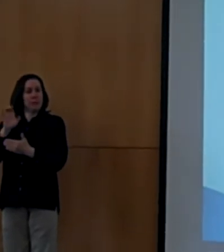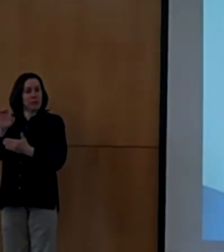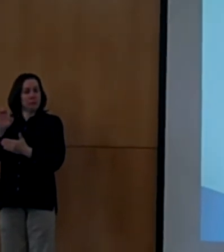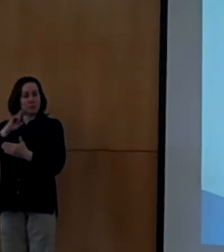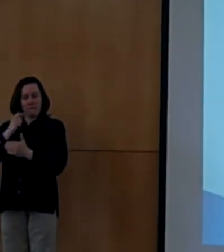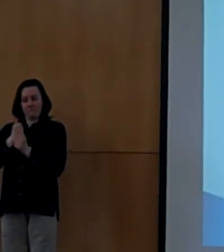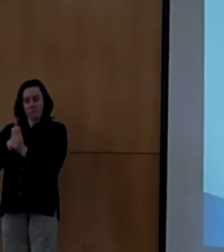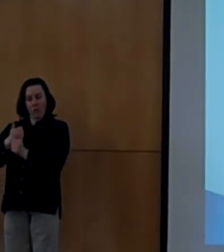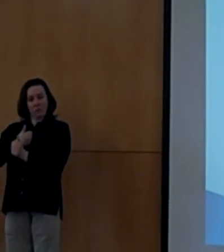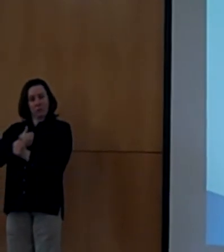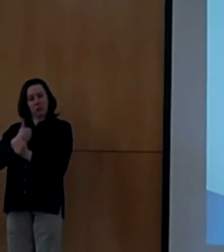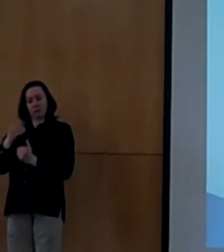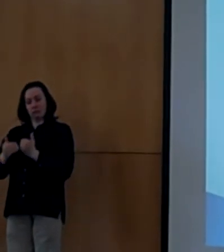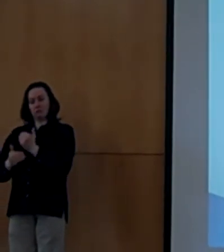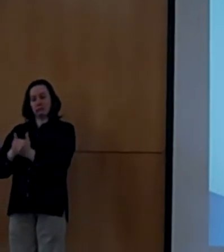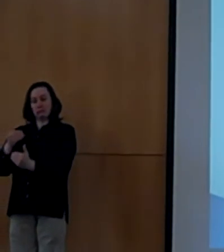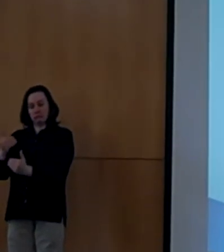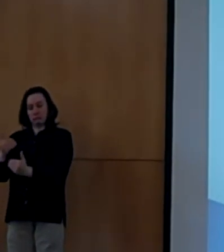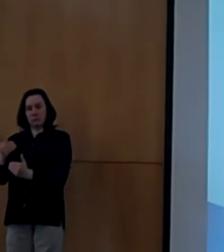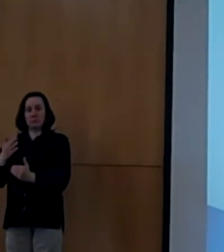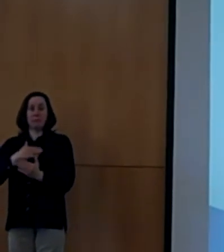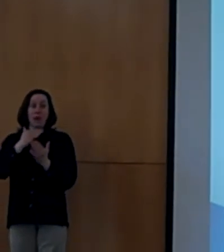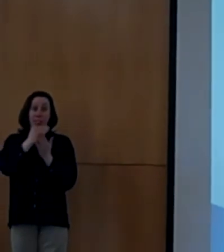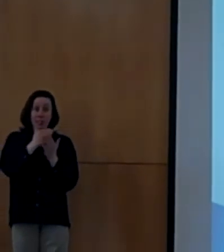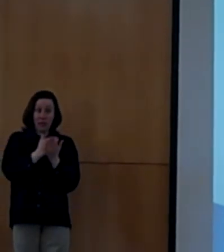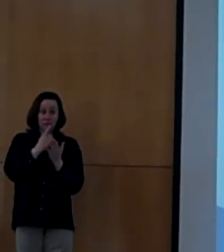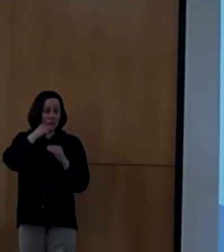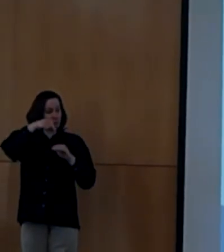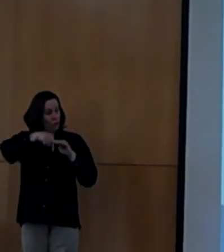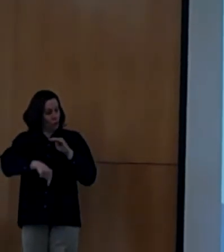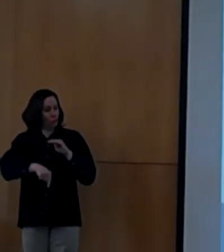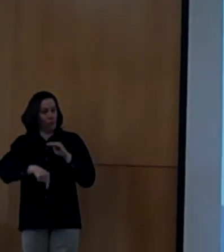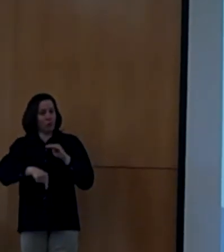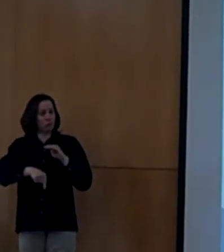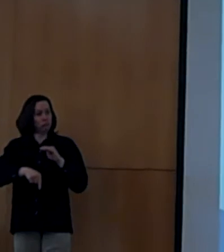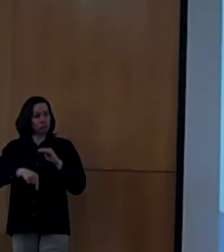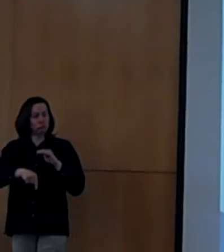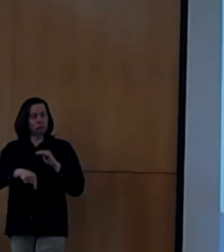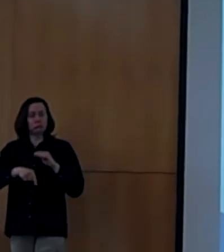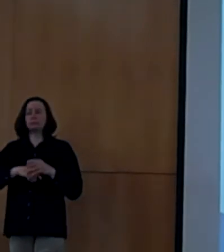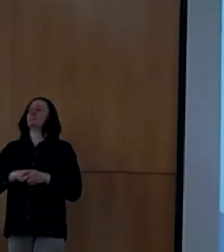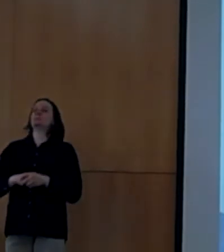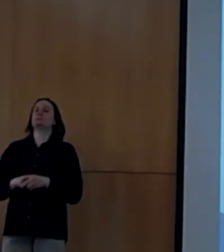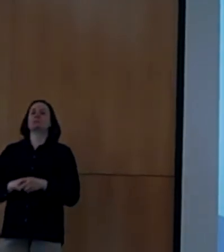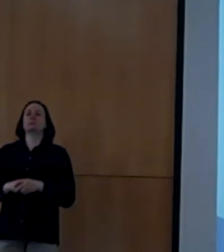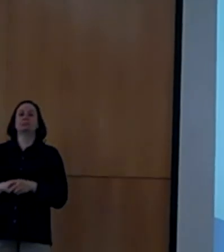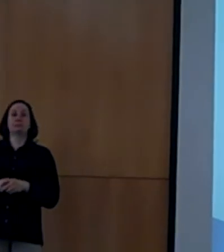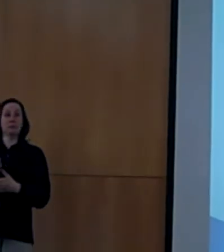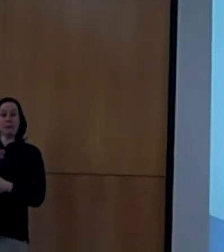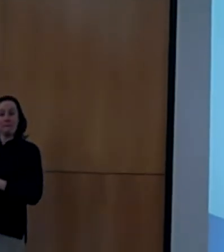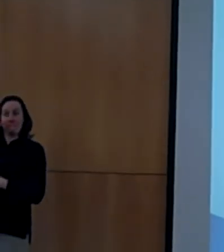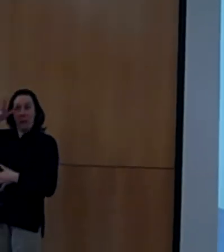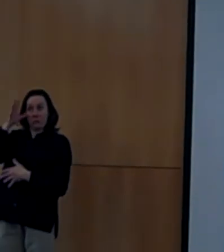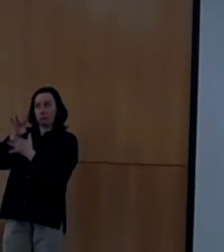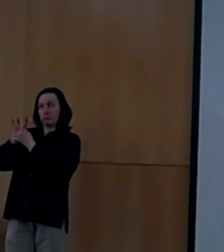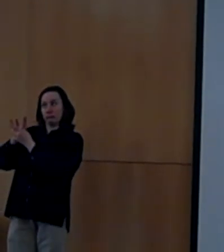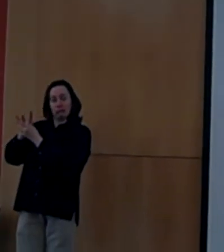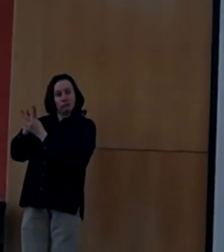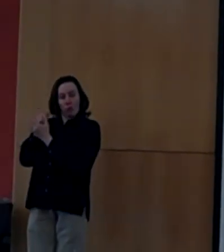The lesson plans were thorough. I maintained a close relationship with my parents. In periods of